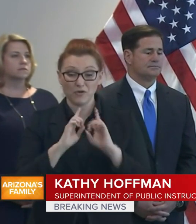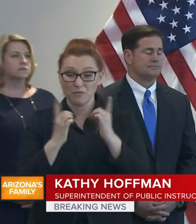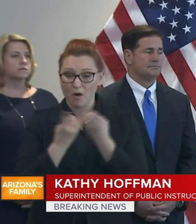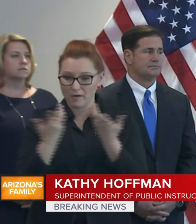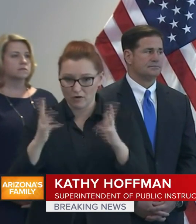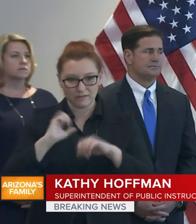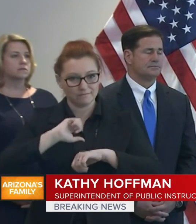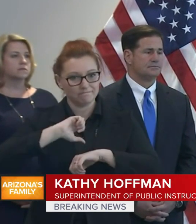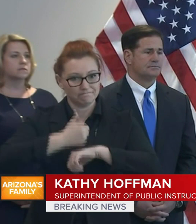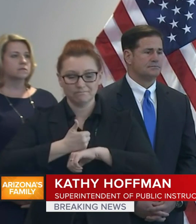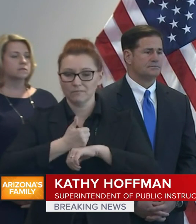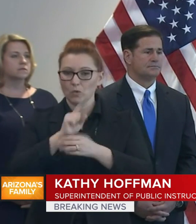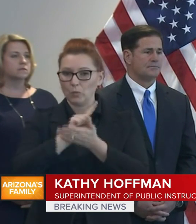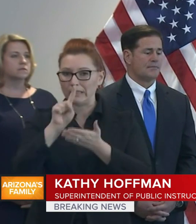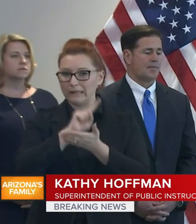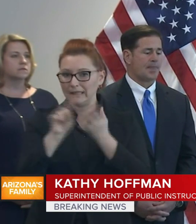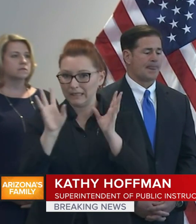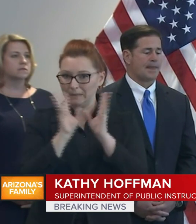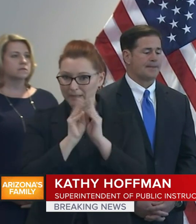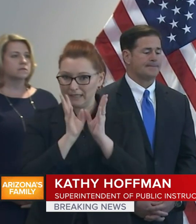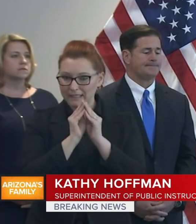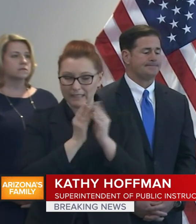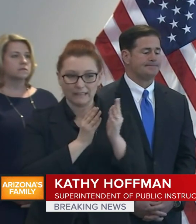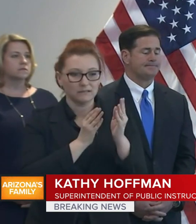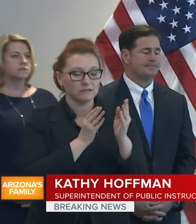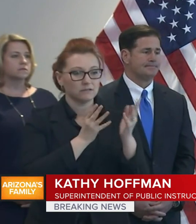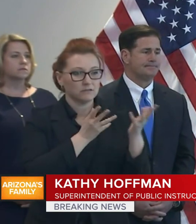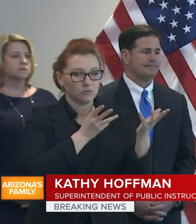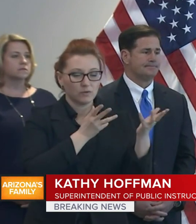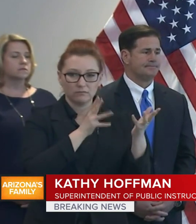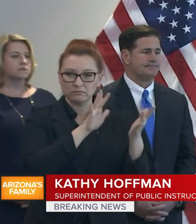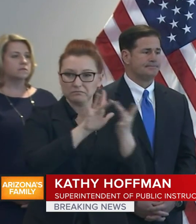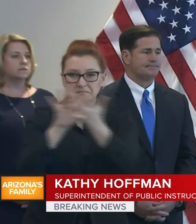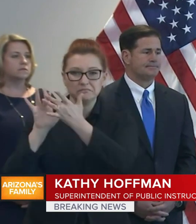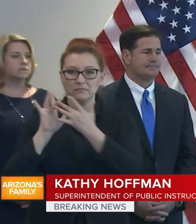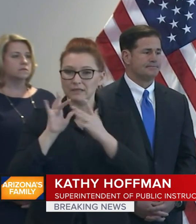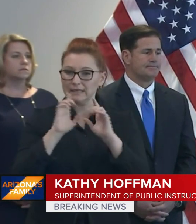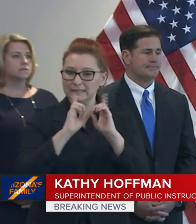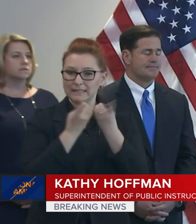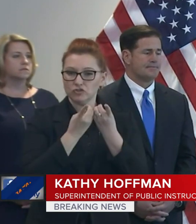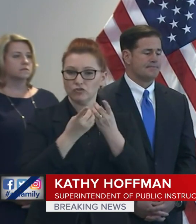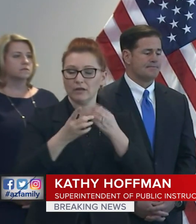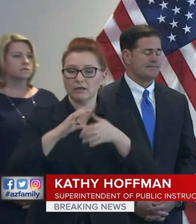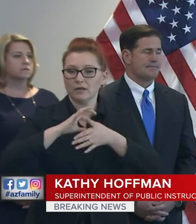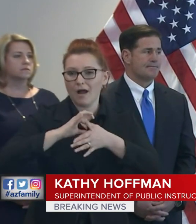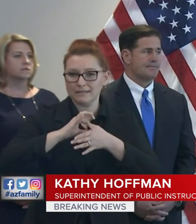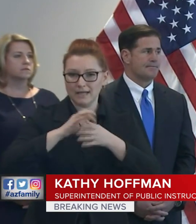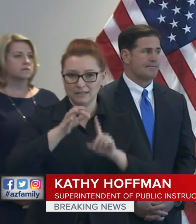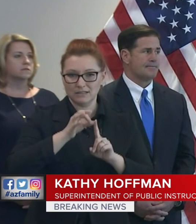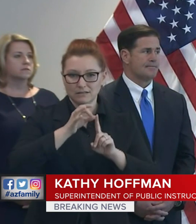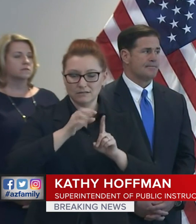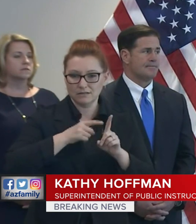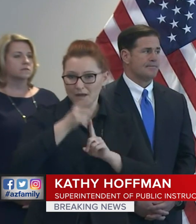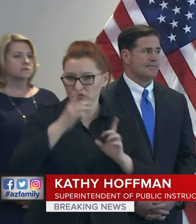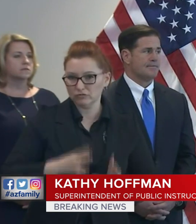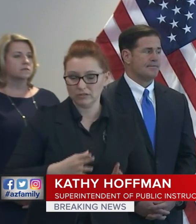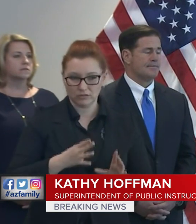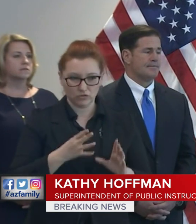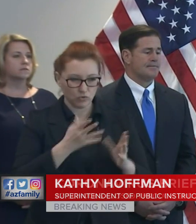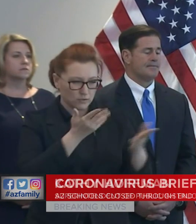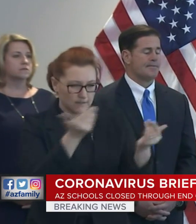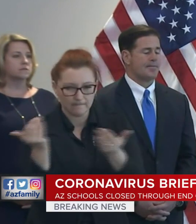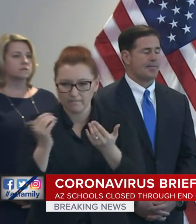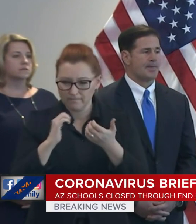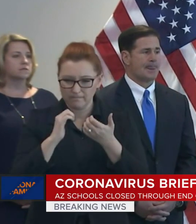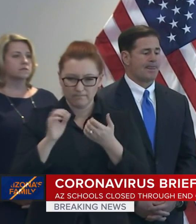hold weekly meetings with district content specialists to understand our teachers' needs and challenges during this